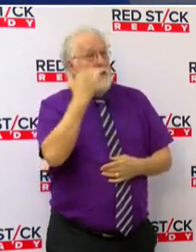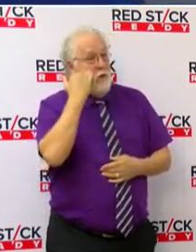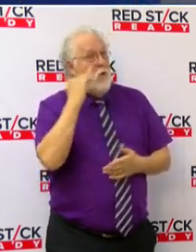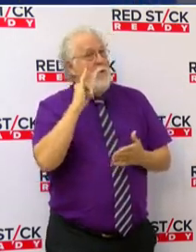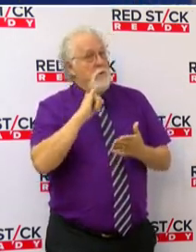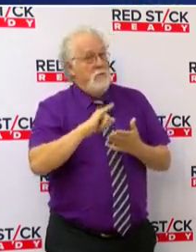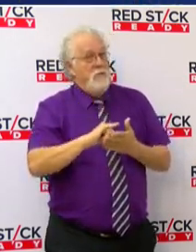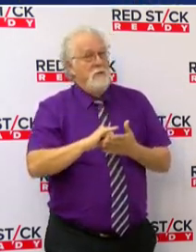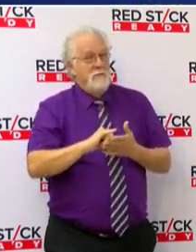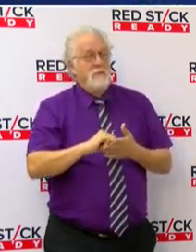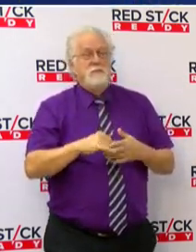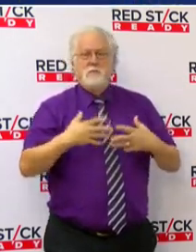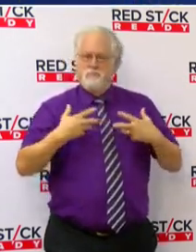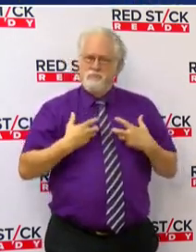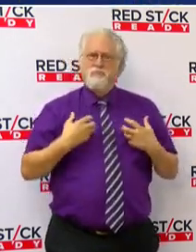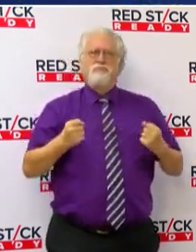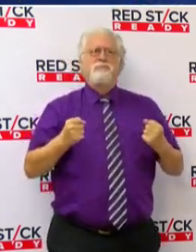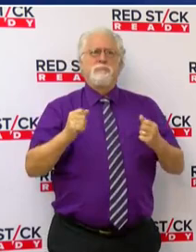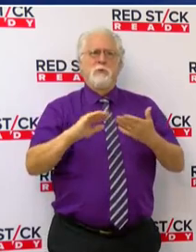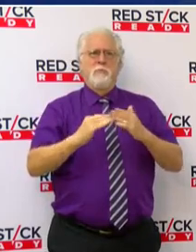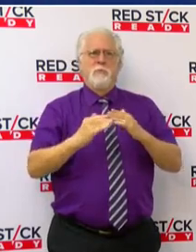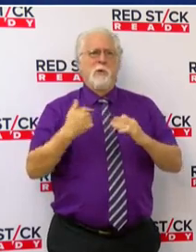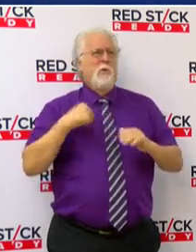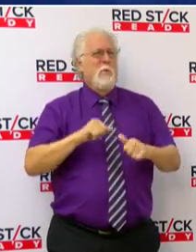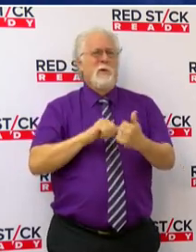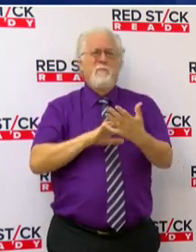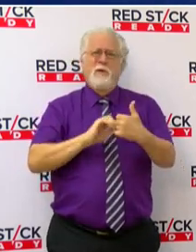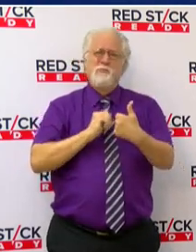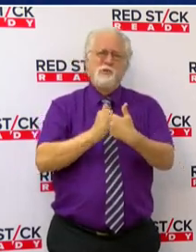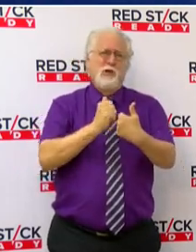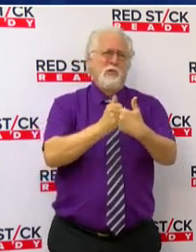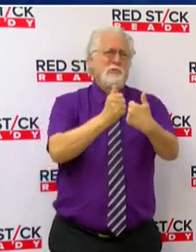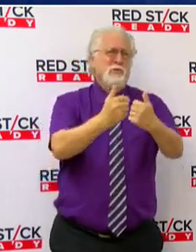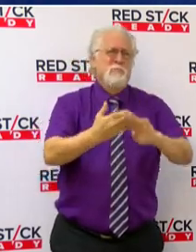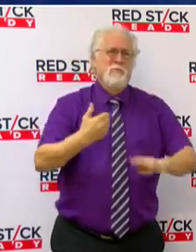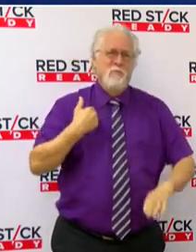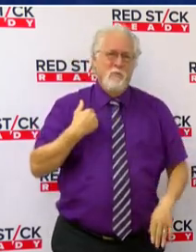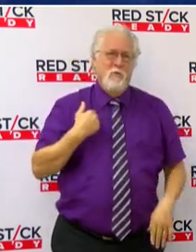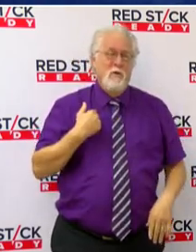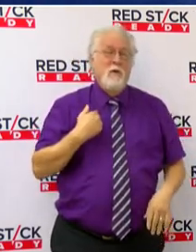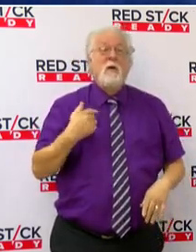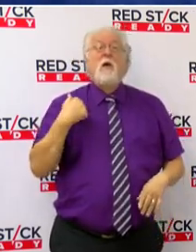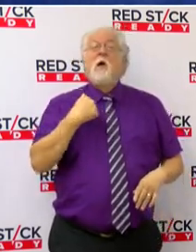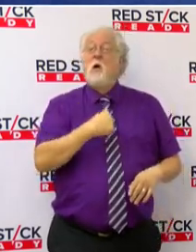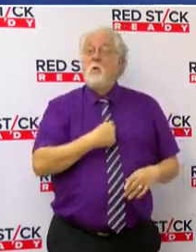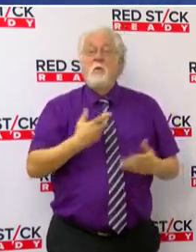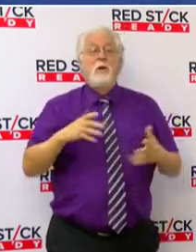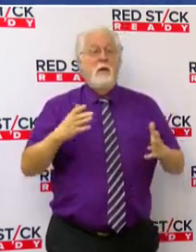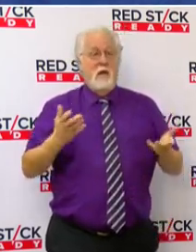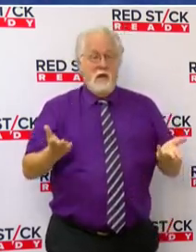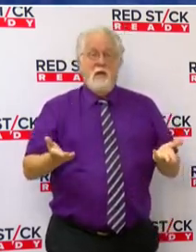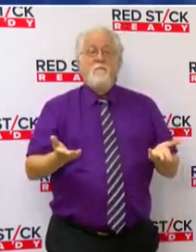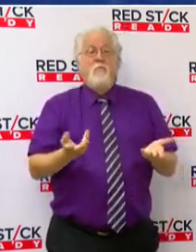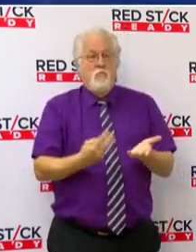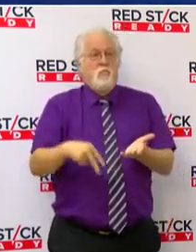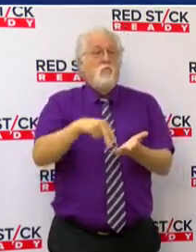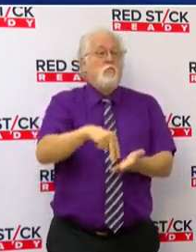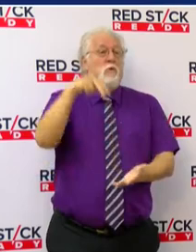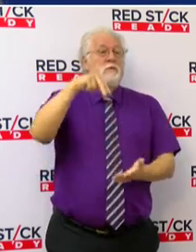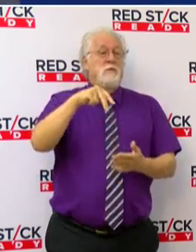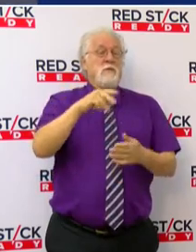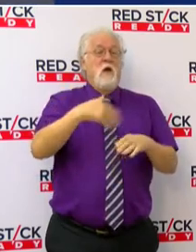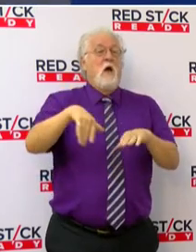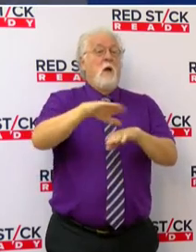is a resilient community. We've faced challenges before, and we have risen above the challenges.